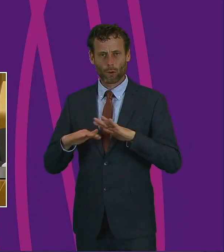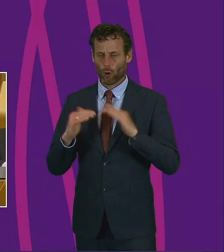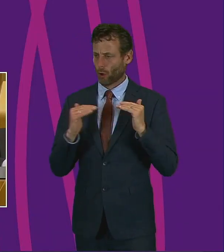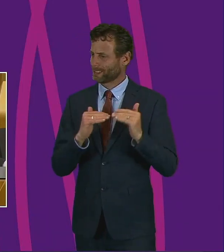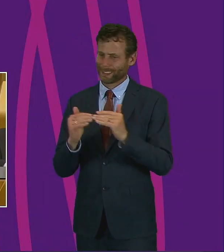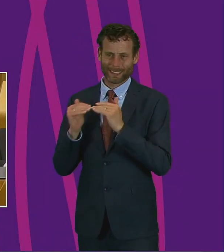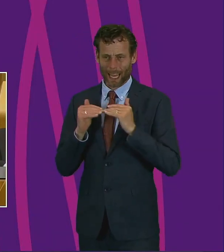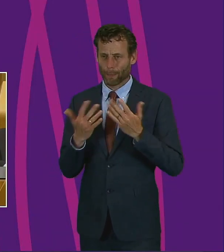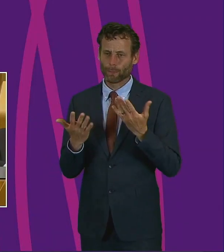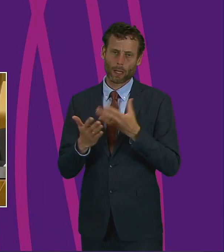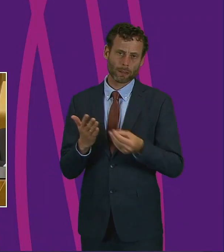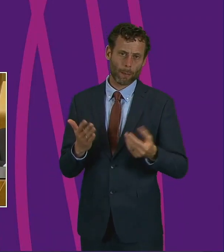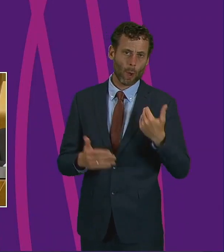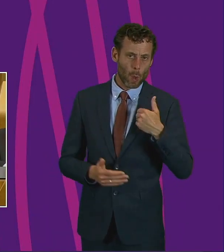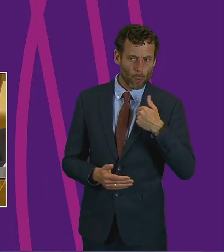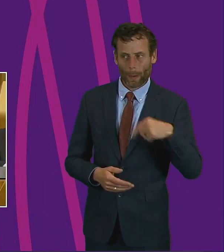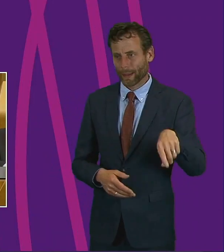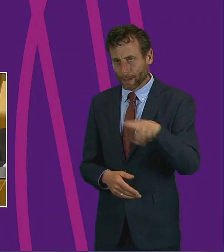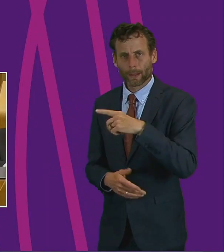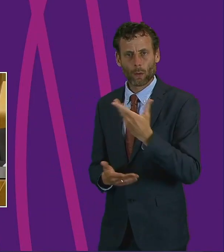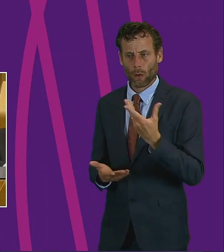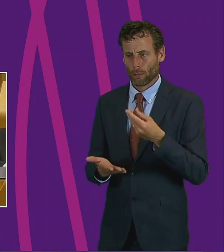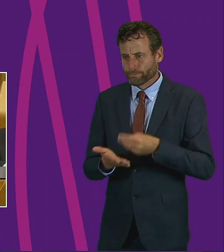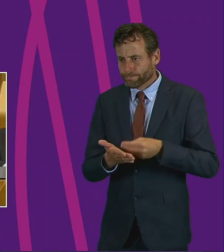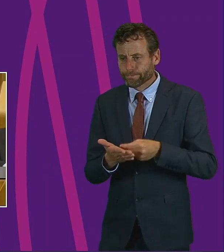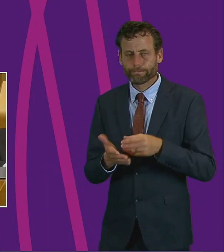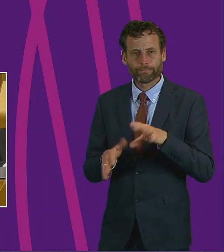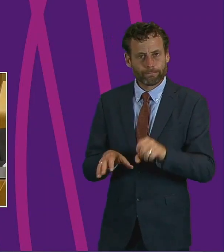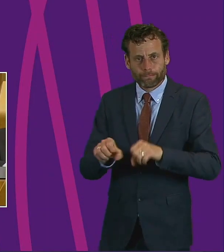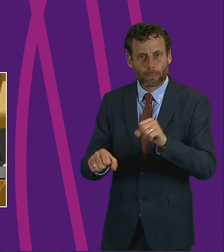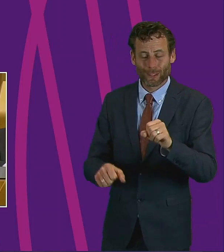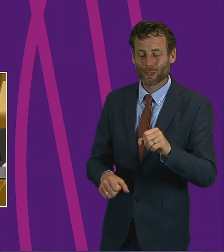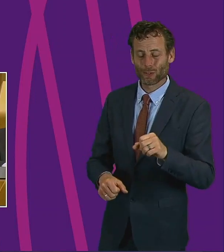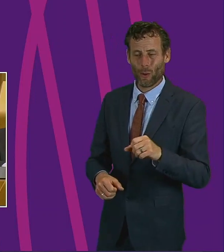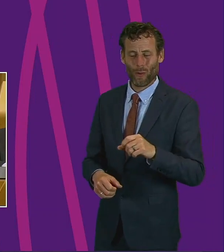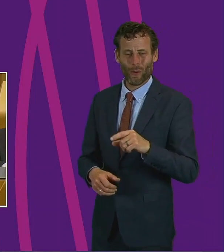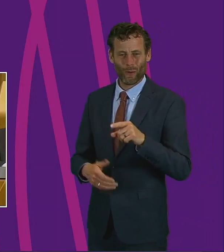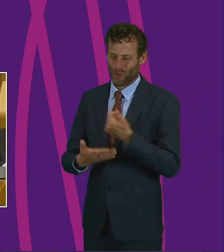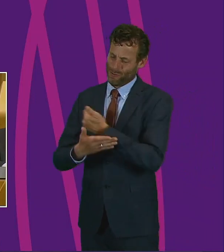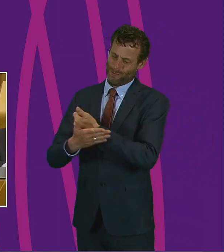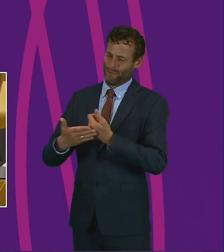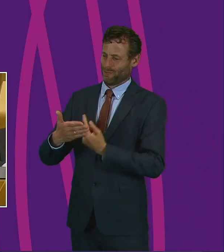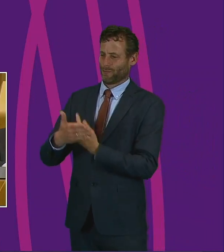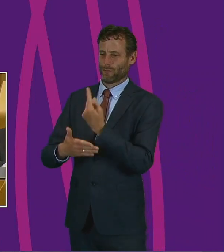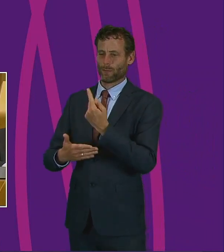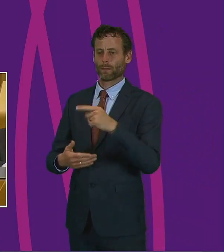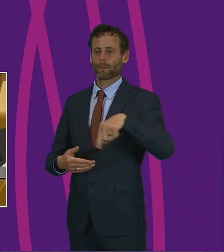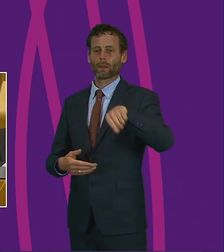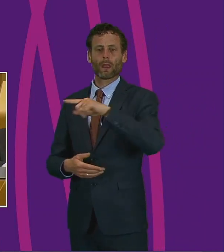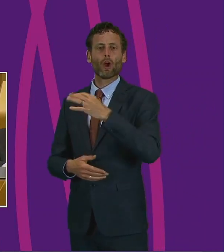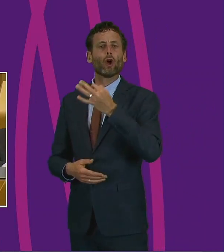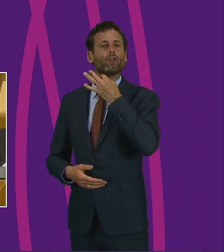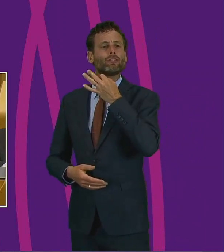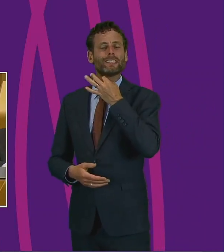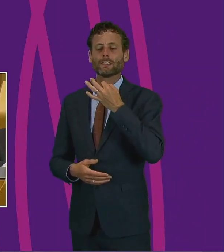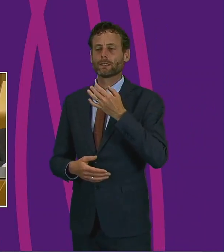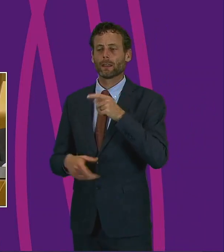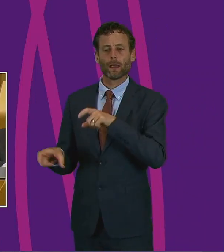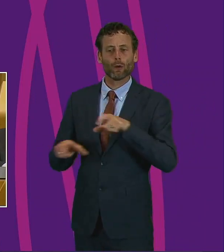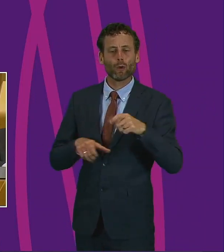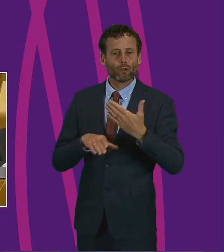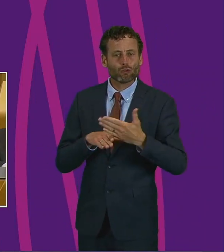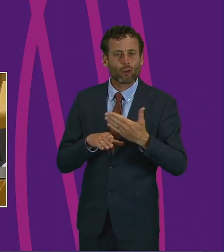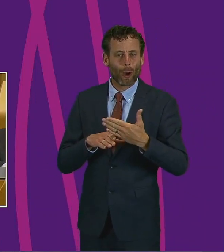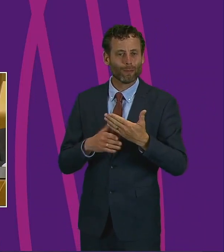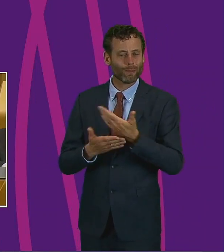is a structural issue, as most of these groups are often employed at the most at risk. Jobs are poorly rewarded and have the least security